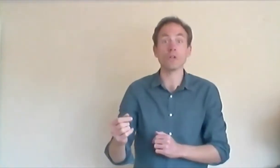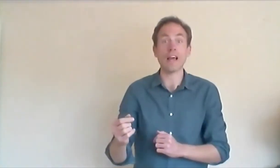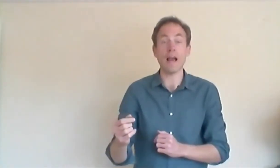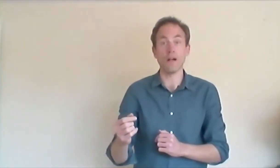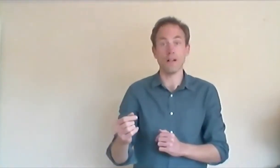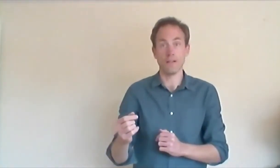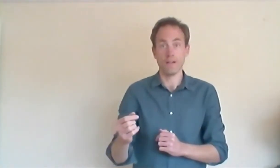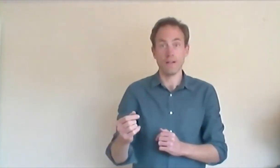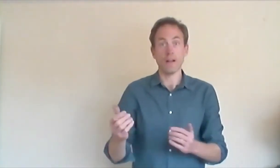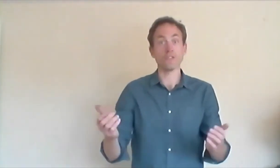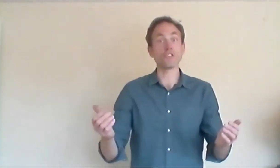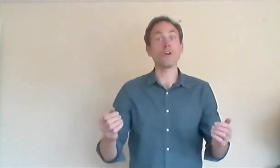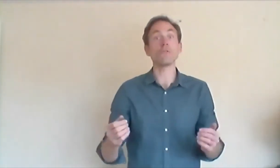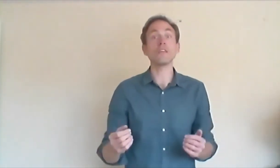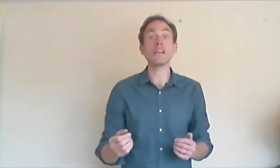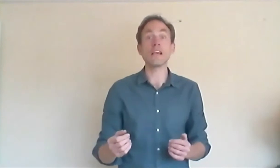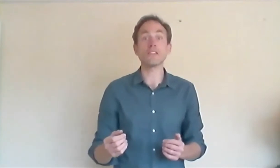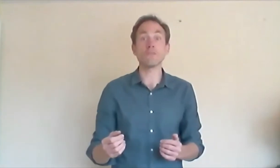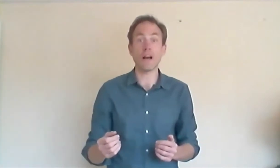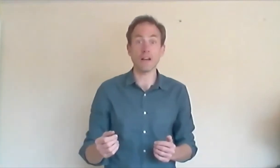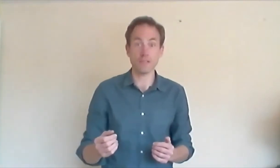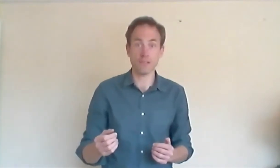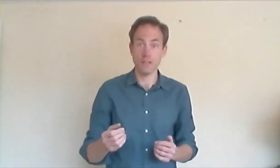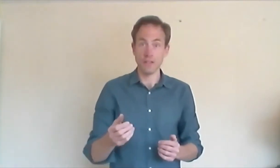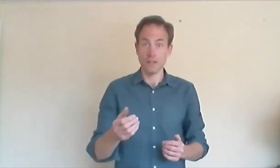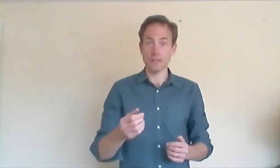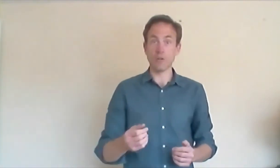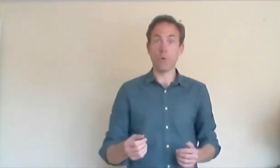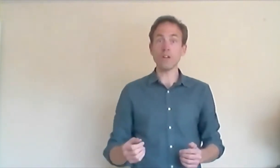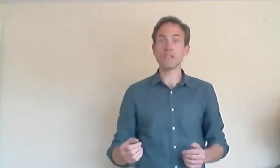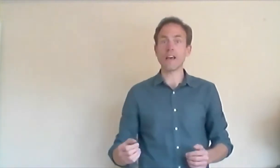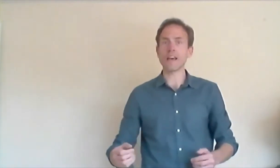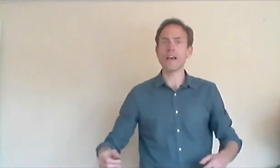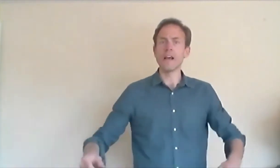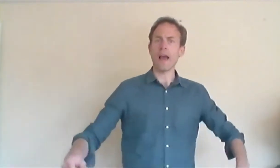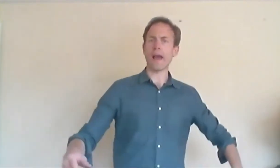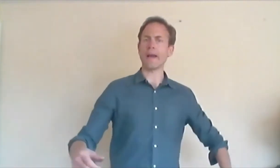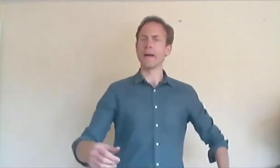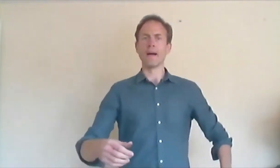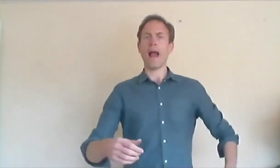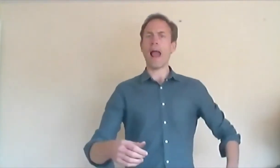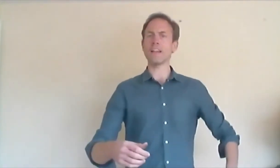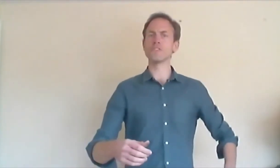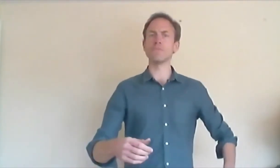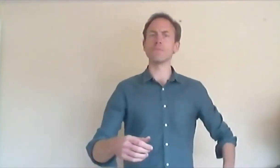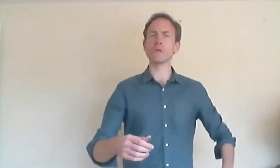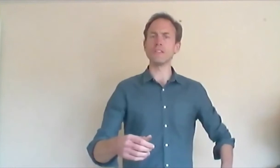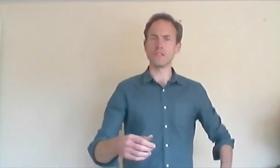tower. And so the years passed. And so one day, a handsome prince